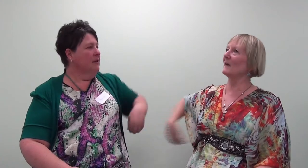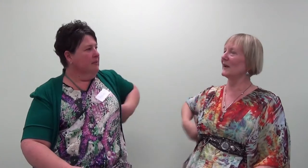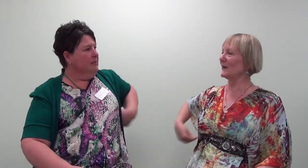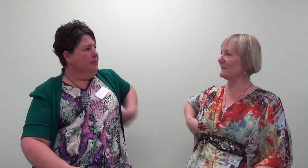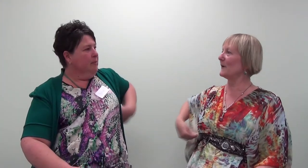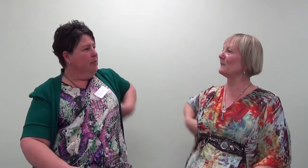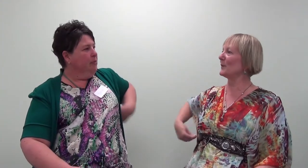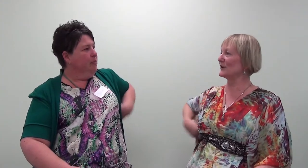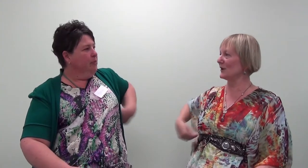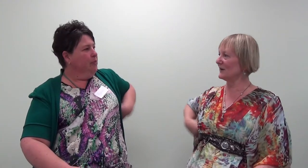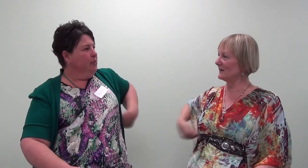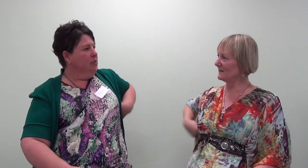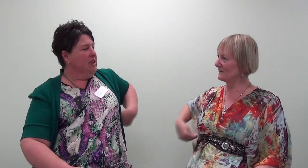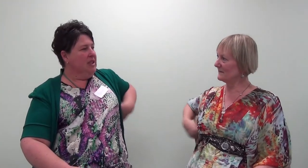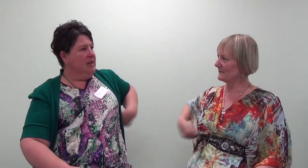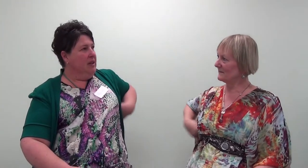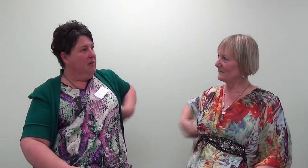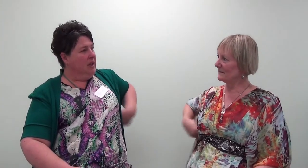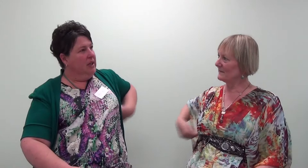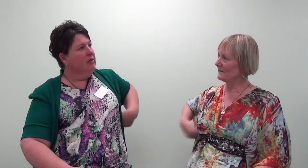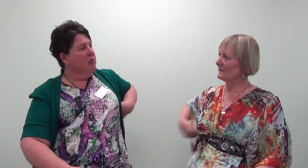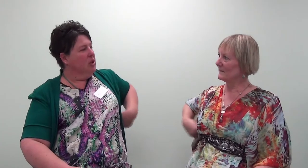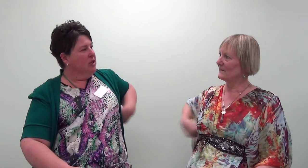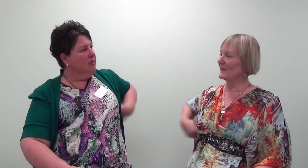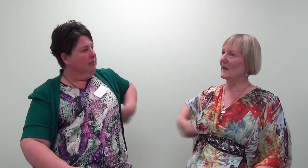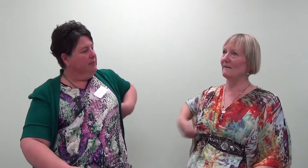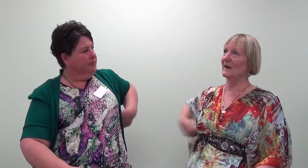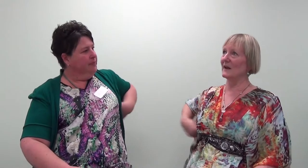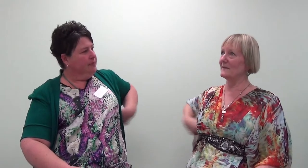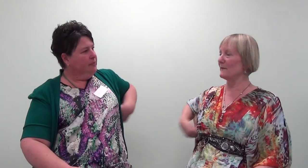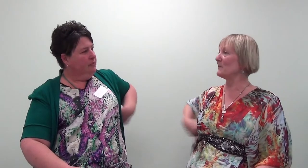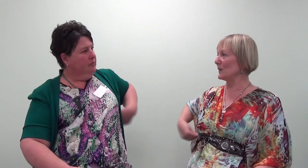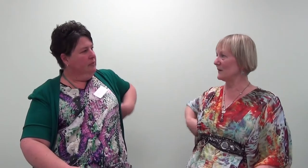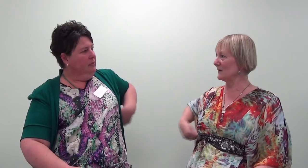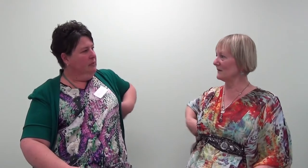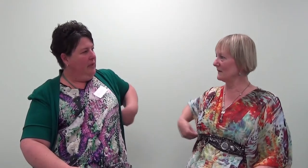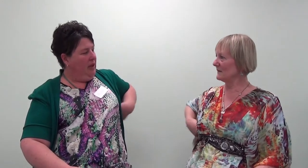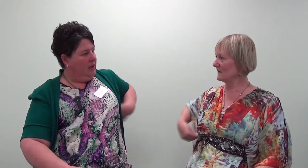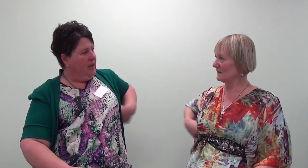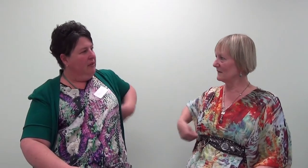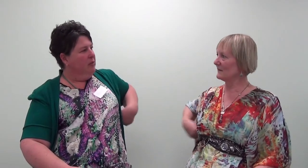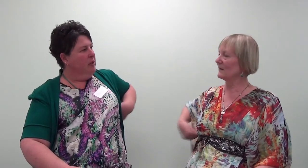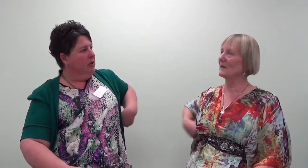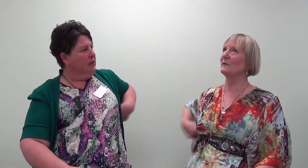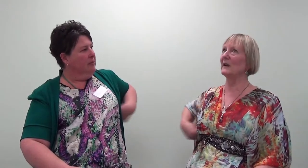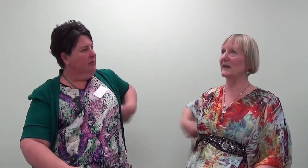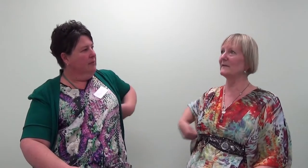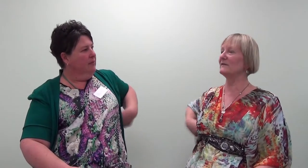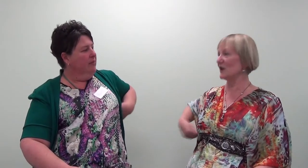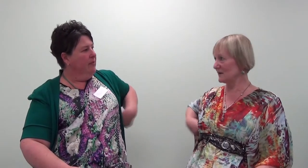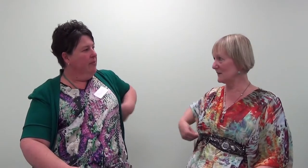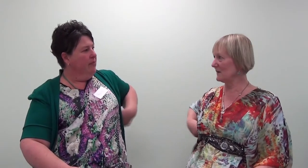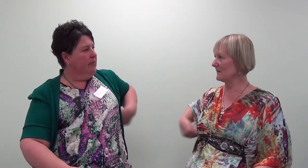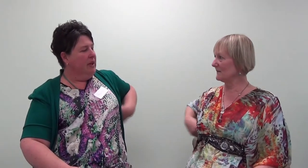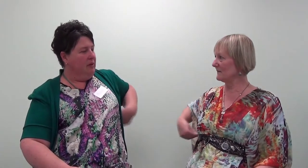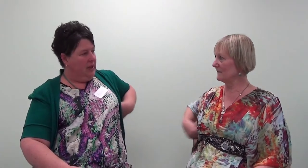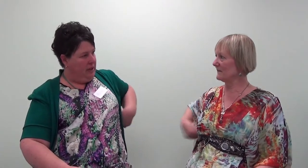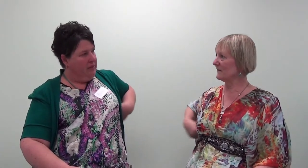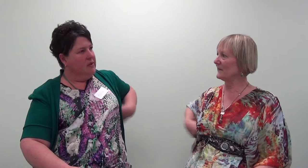relief of pressure and send that relief of pressure that relief of burden that relief of burden that relief of judgment that relief of